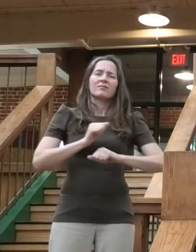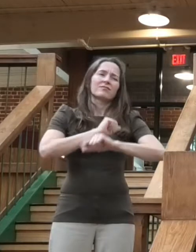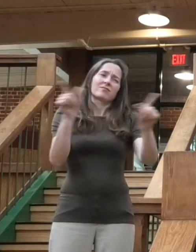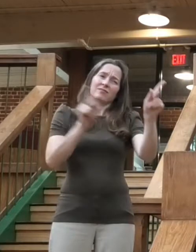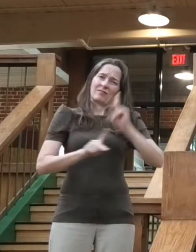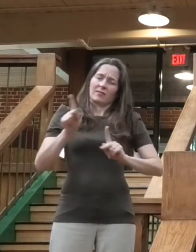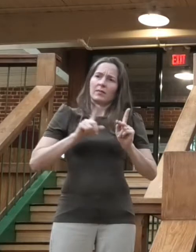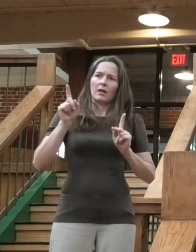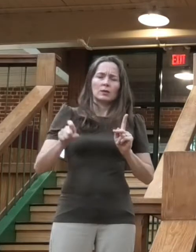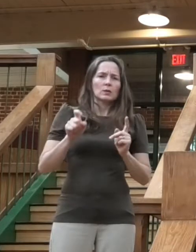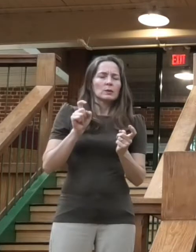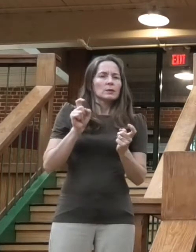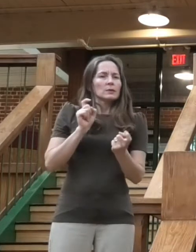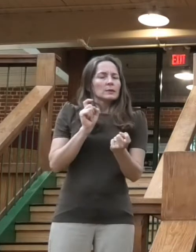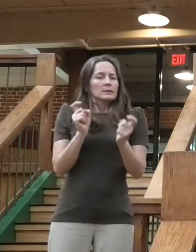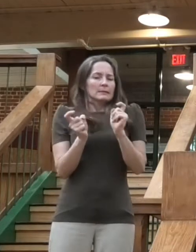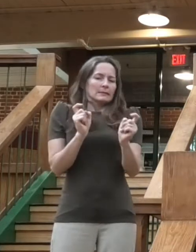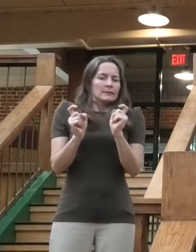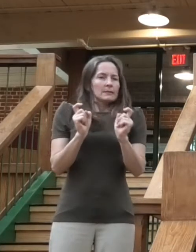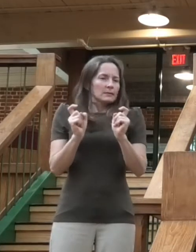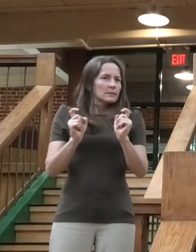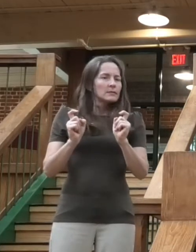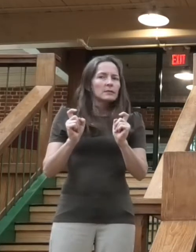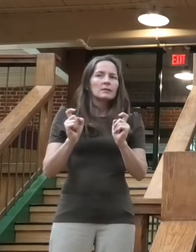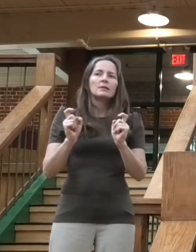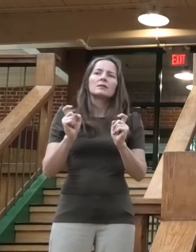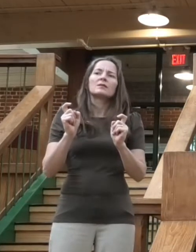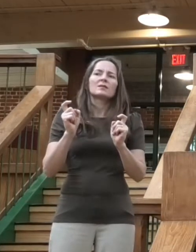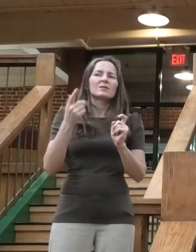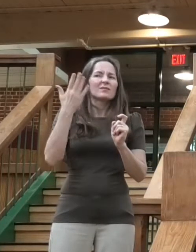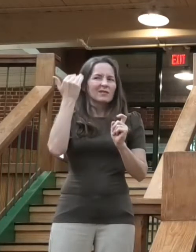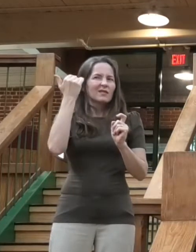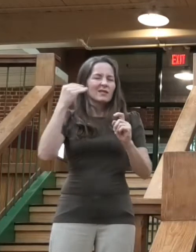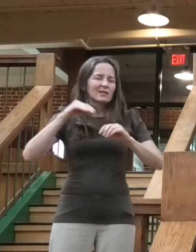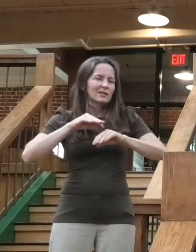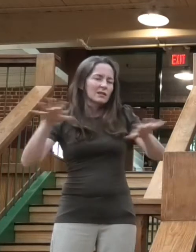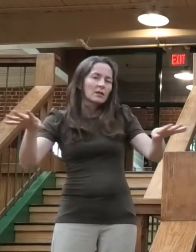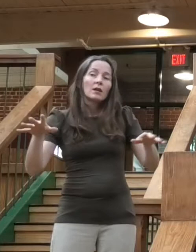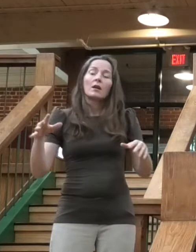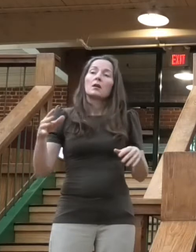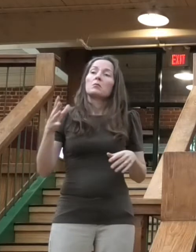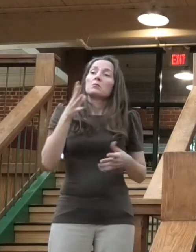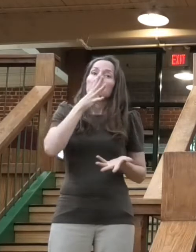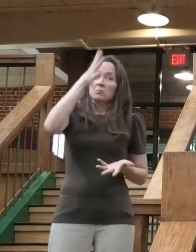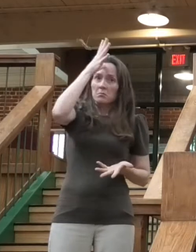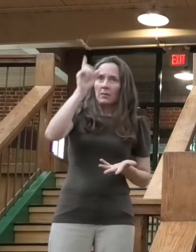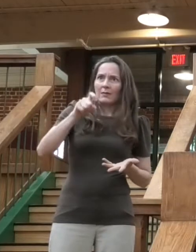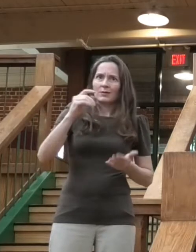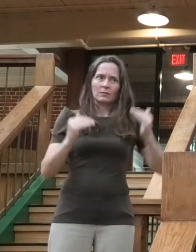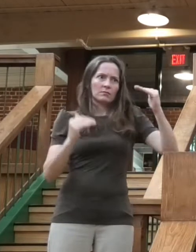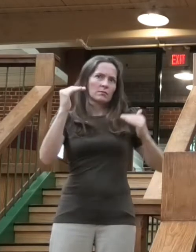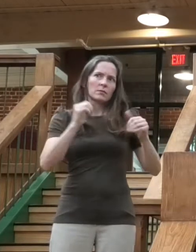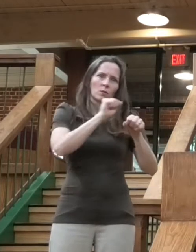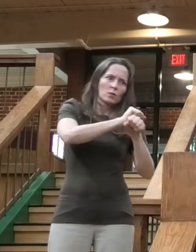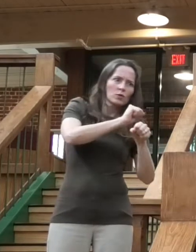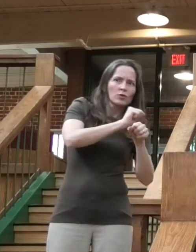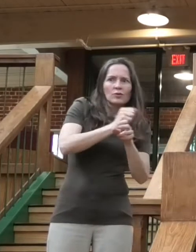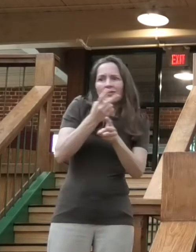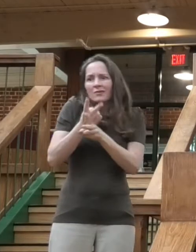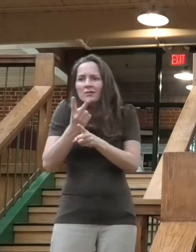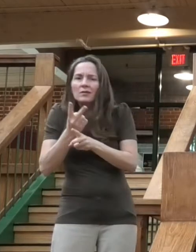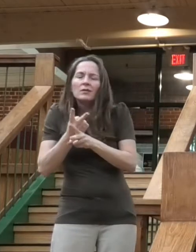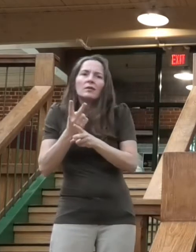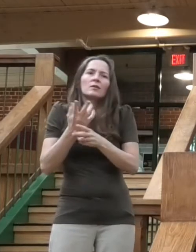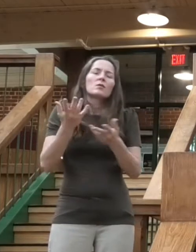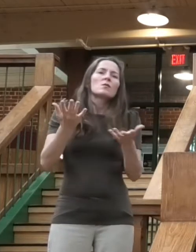balancing work and child care, or a small business owner trying to make sure that you can pay your